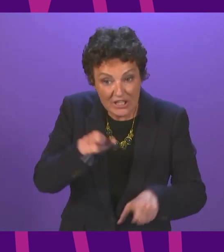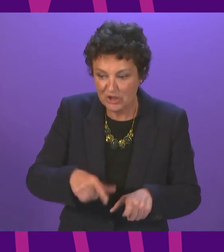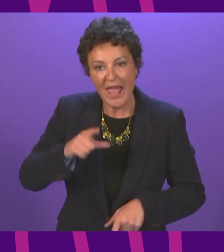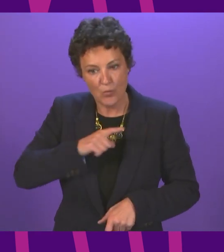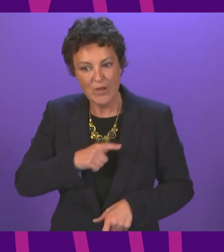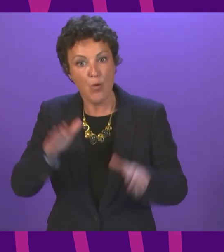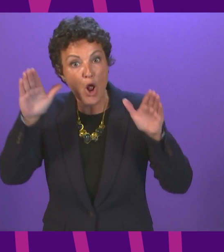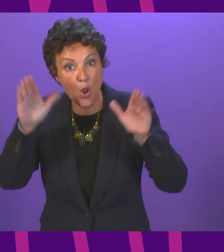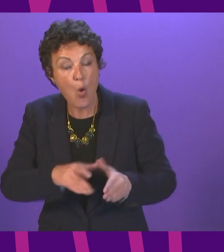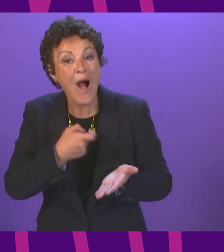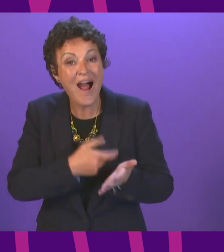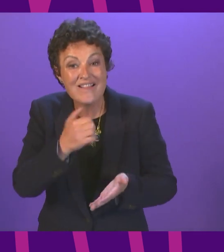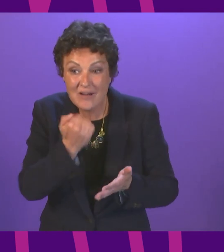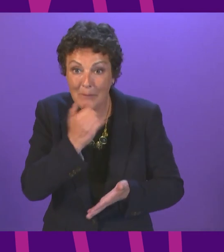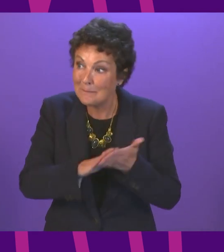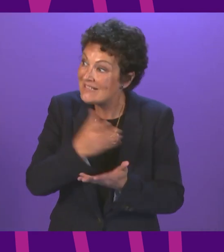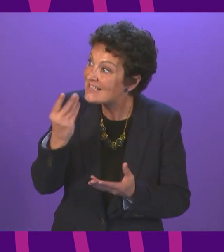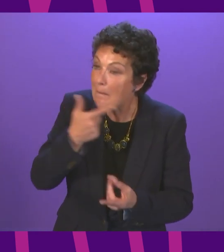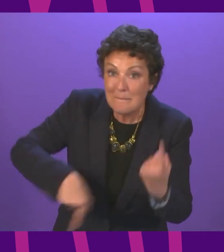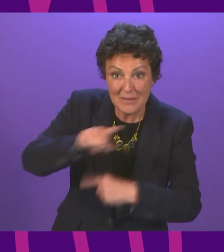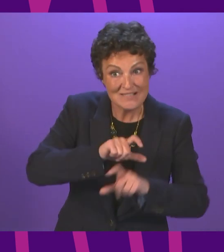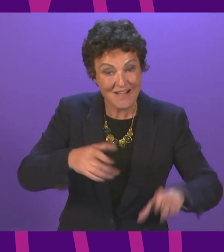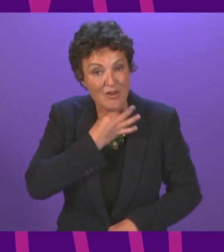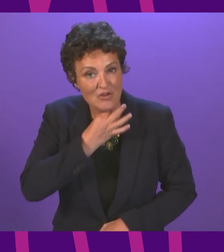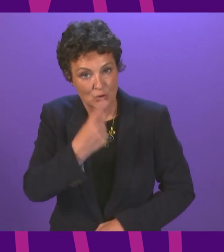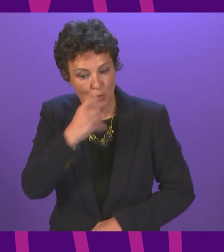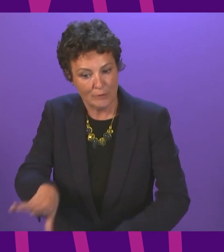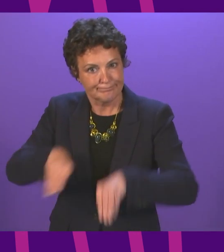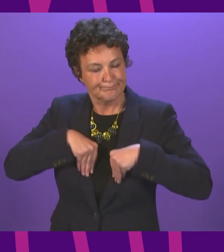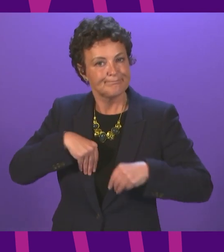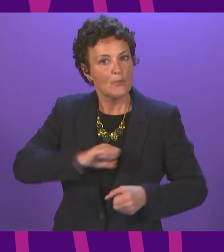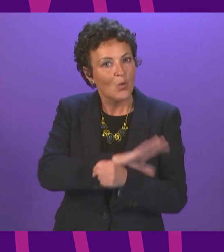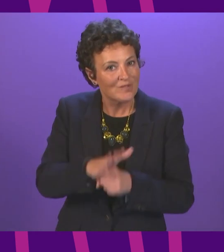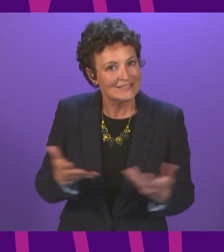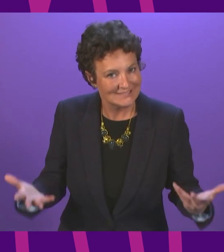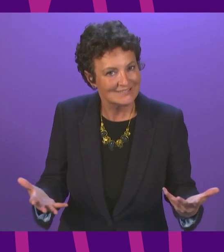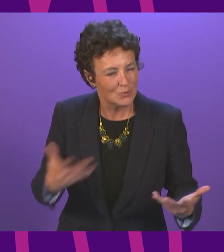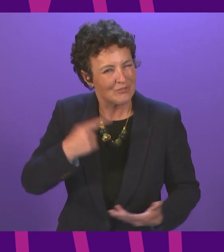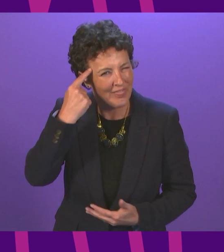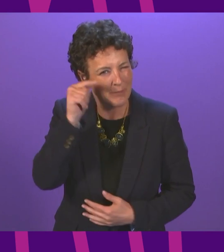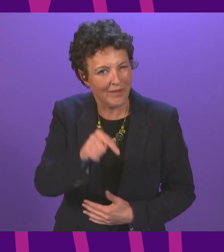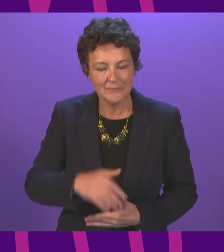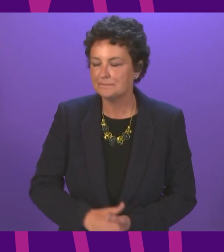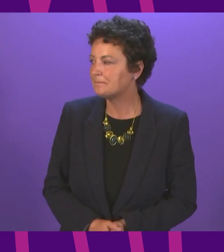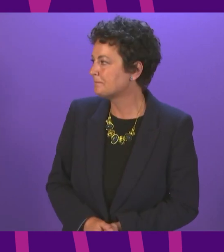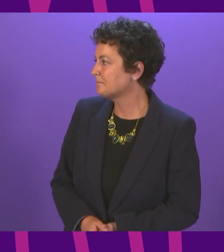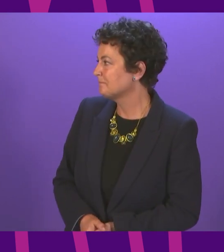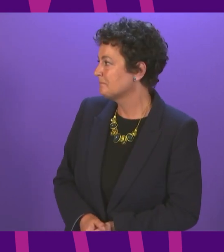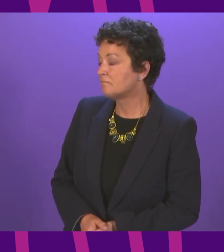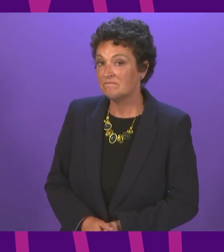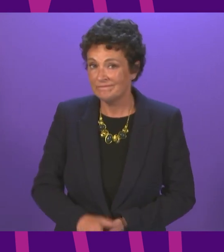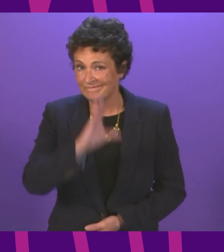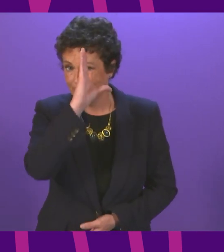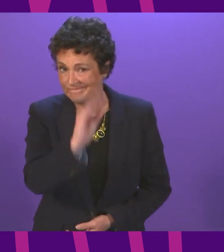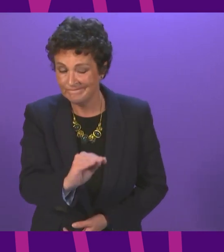in the Scottish Government are absolutely focused on. Jamie Green to be followed by Daniel Johnson. Thank you. Figures released this week tell a